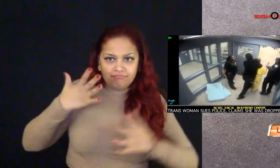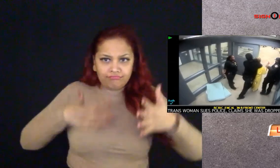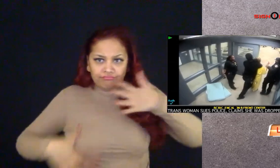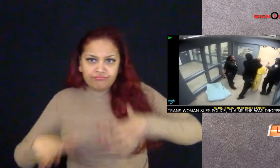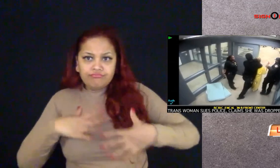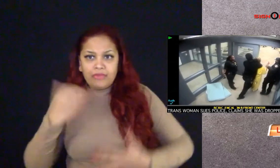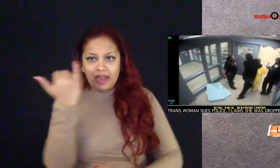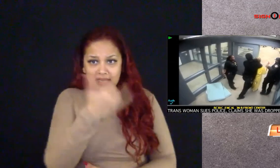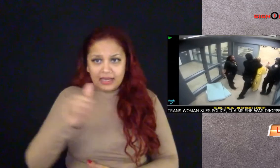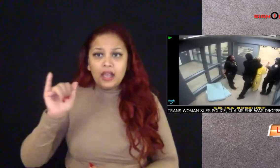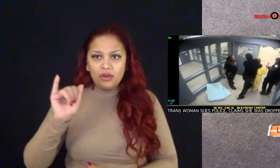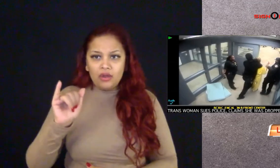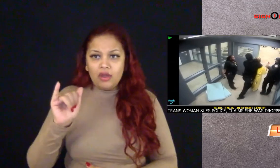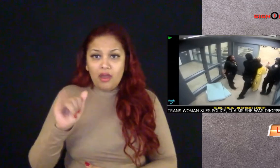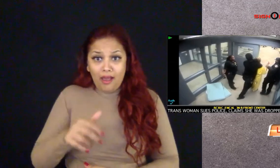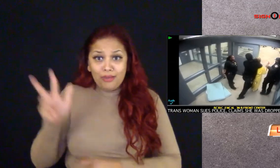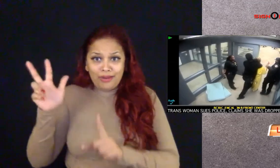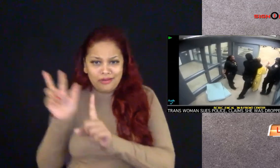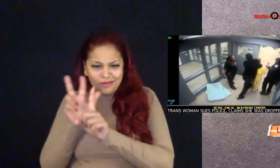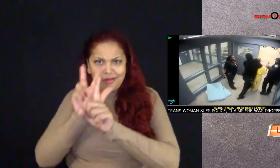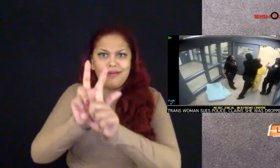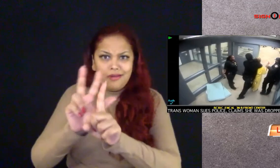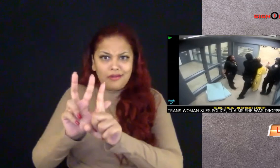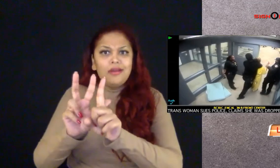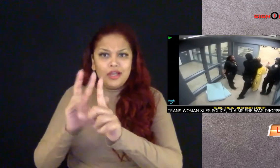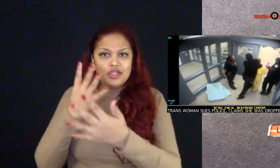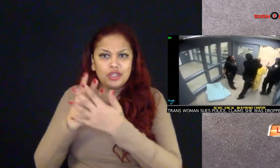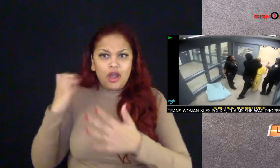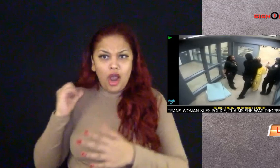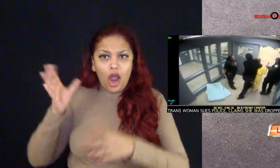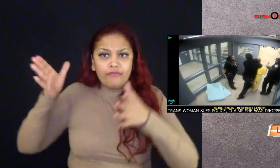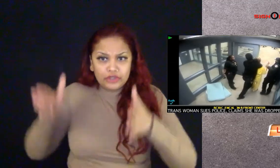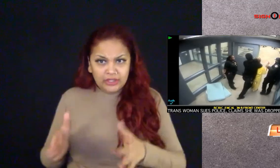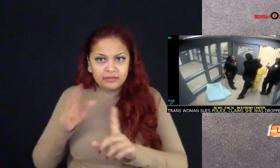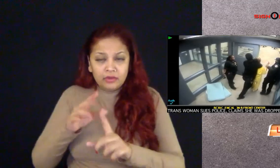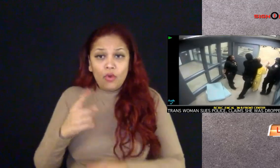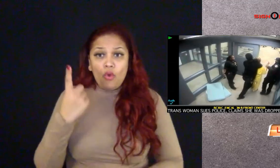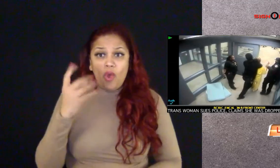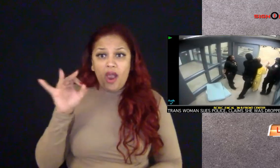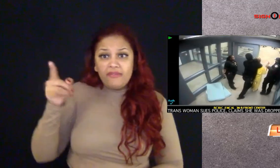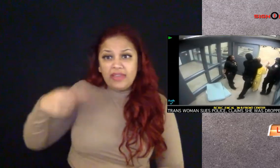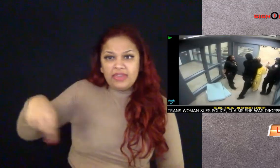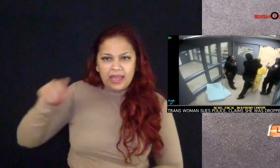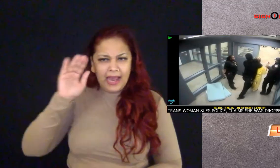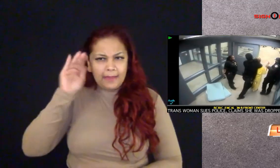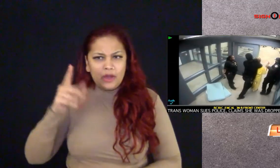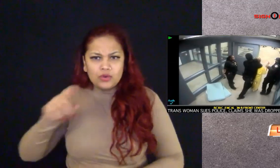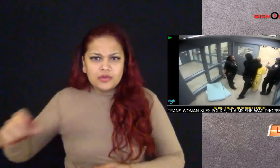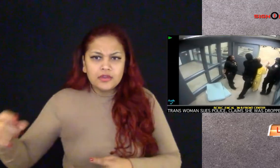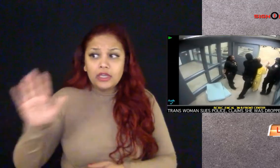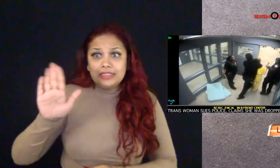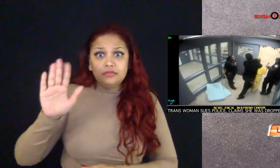In the video Cantor can be seen in a yellow jumpsuit surrounded by three correctional officers.